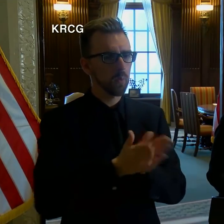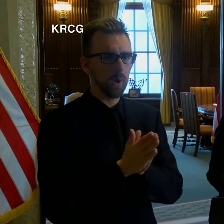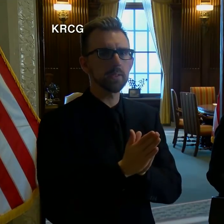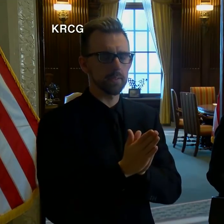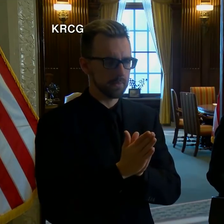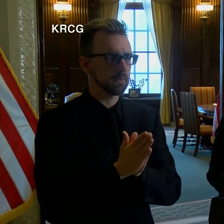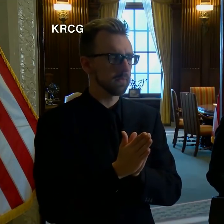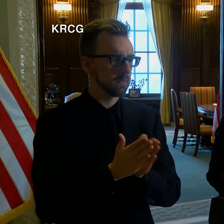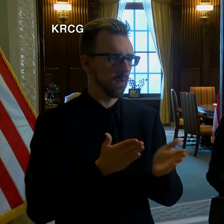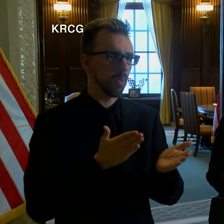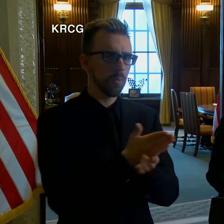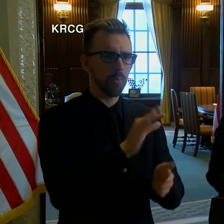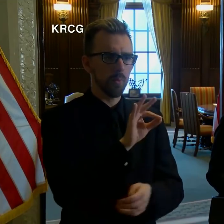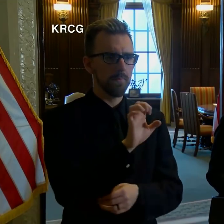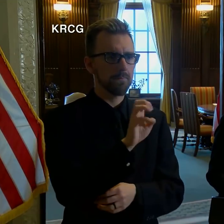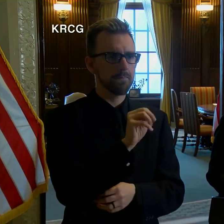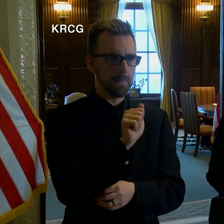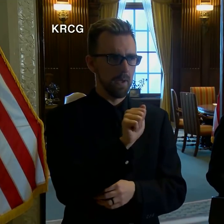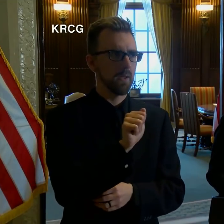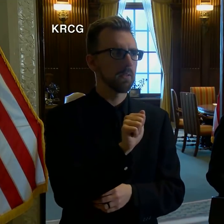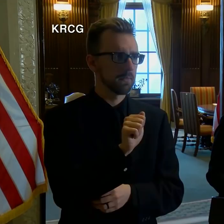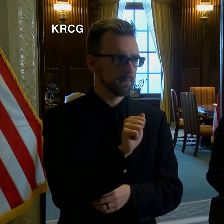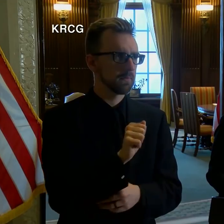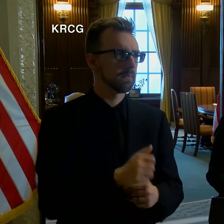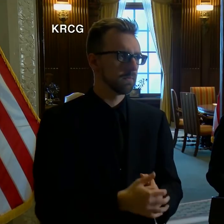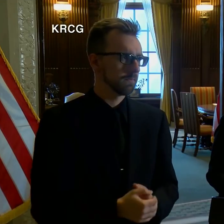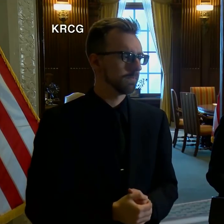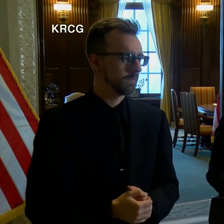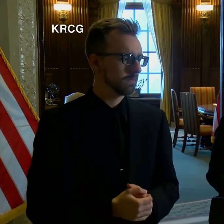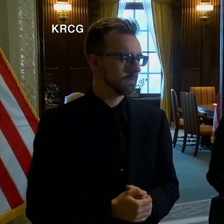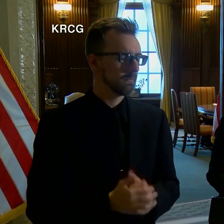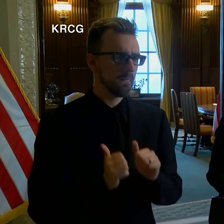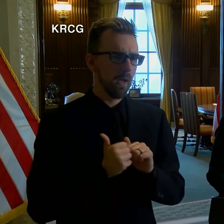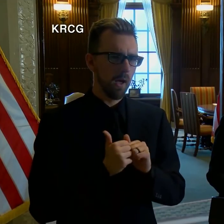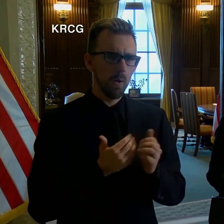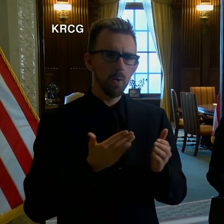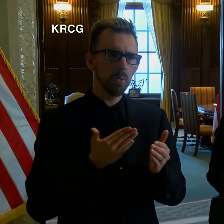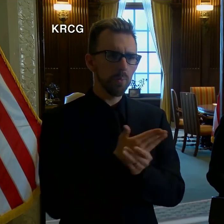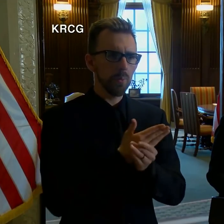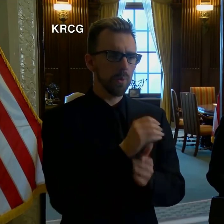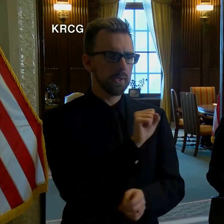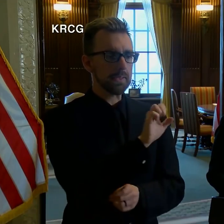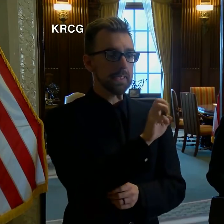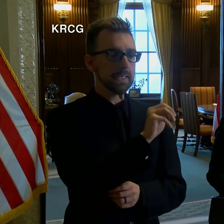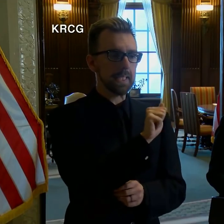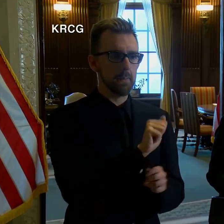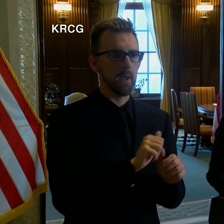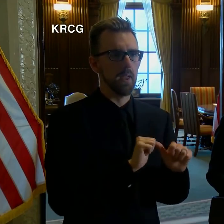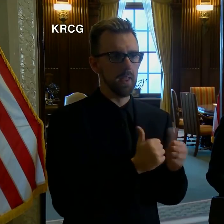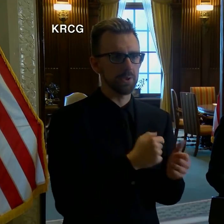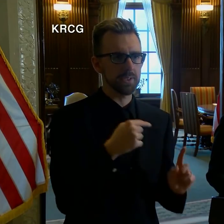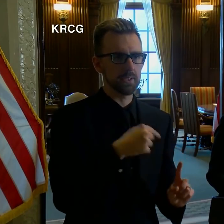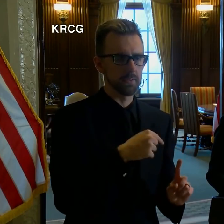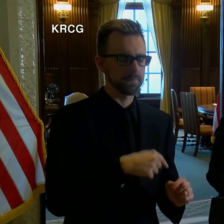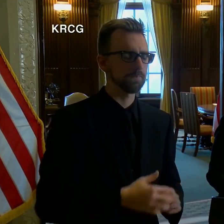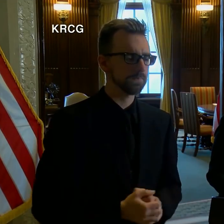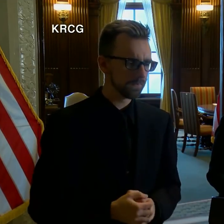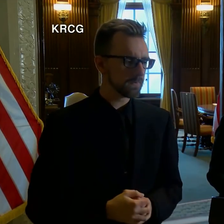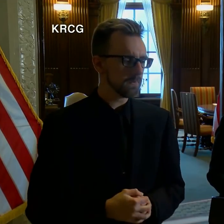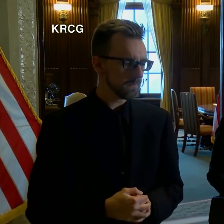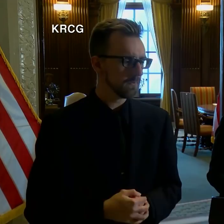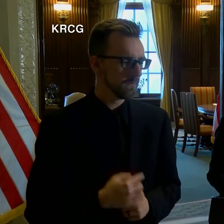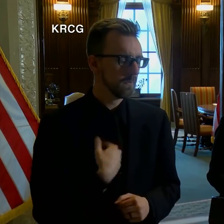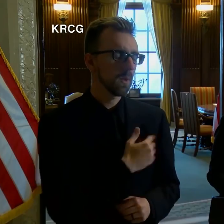through FEMA via the State Emergency Management Agency. We will